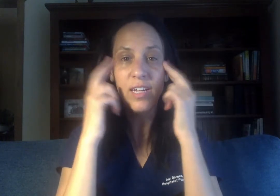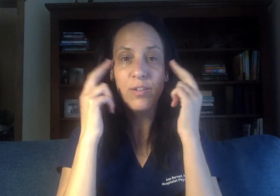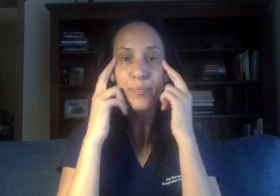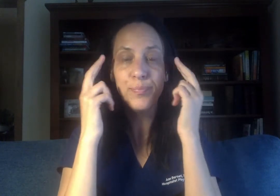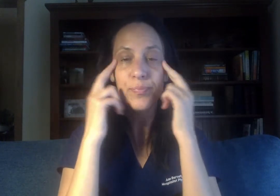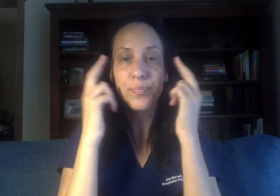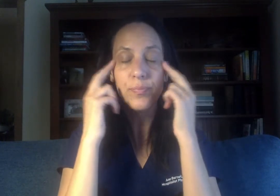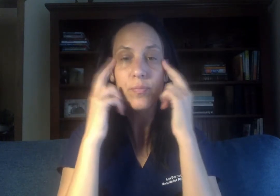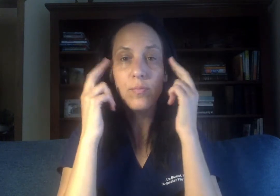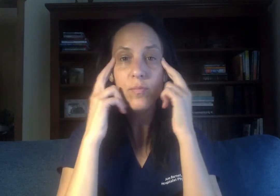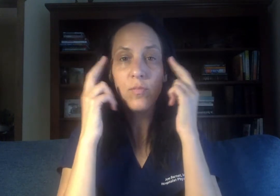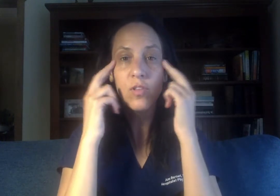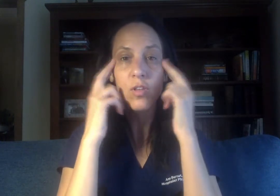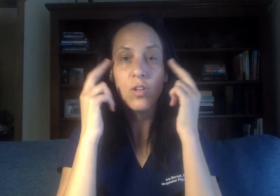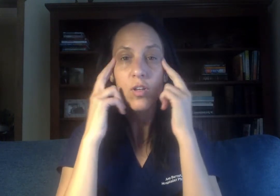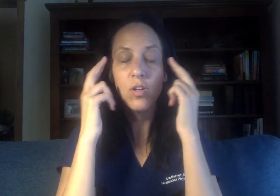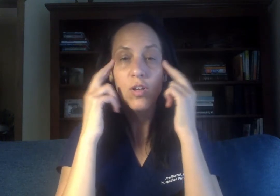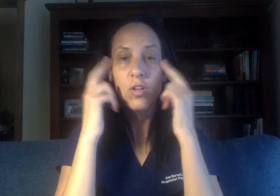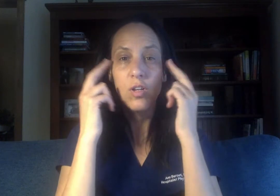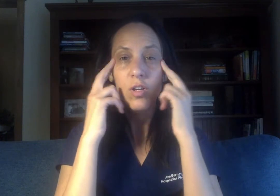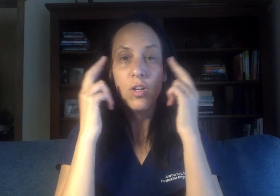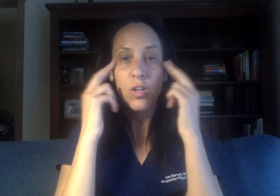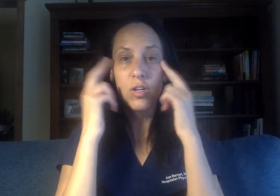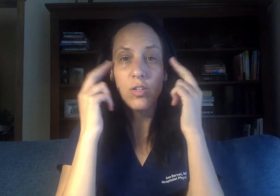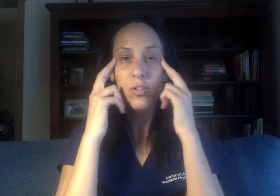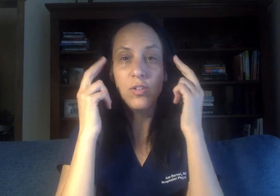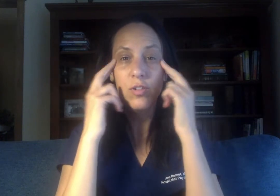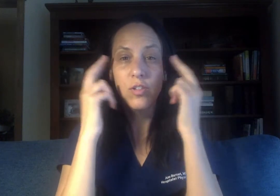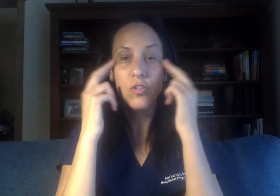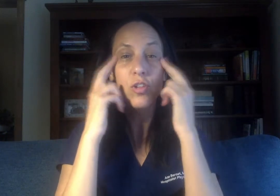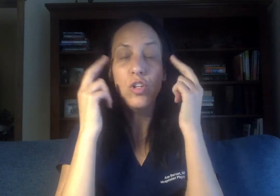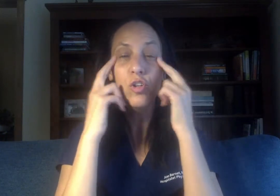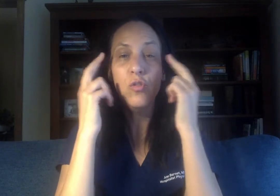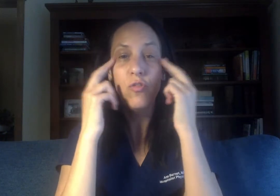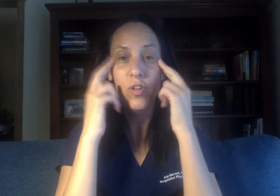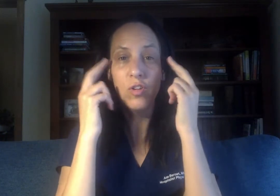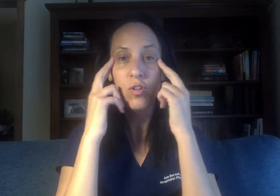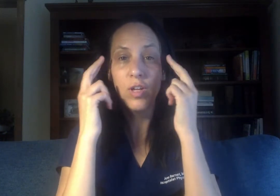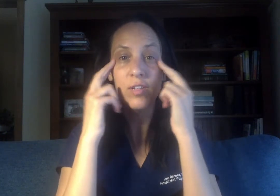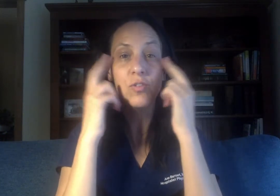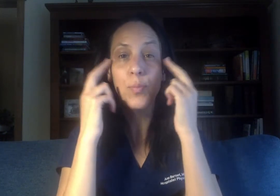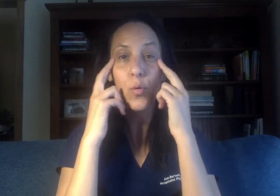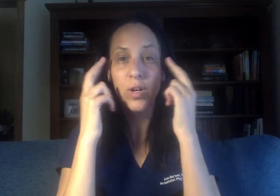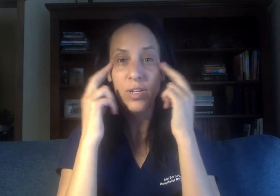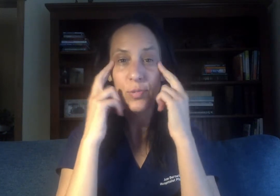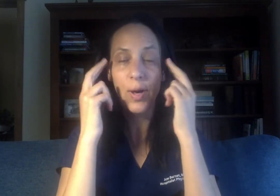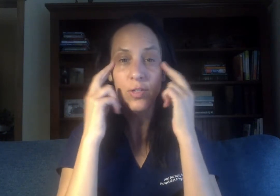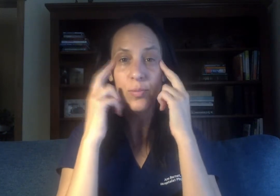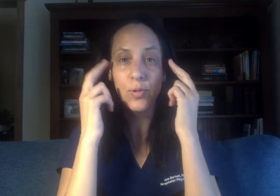so that you feel as supported as possible